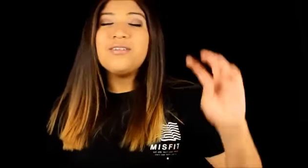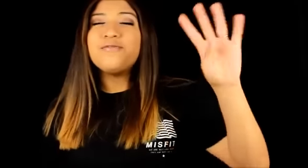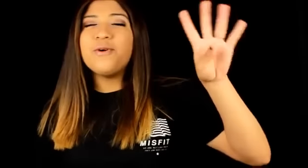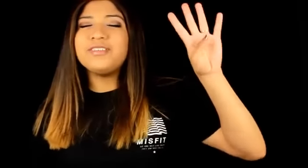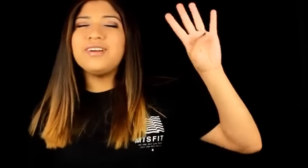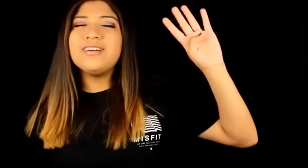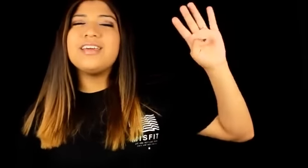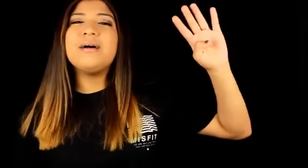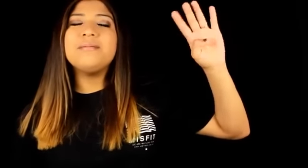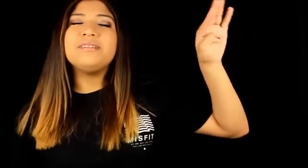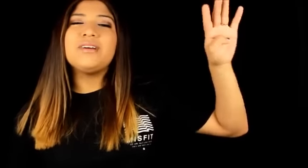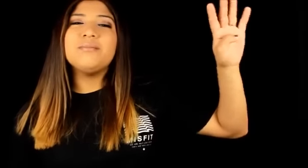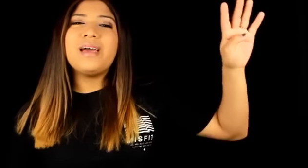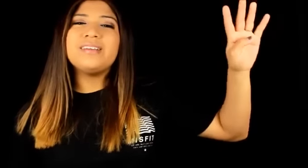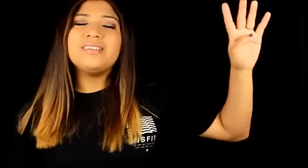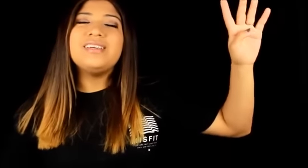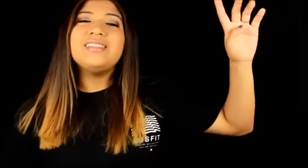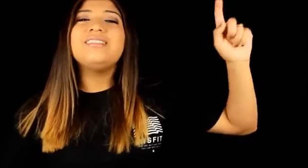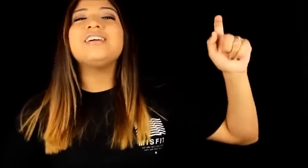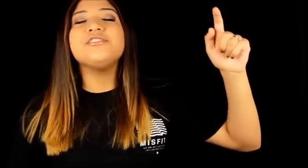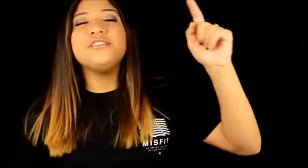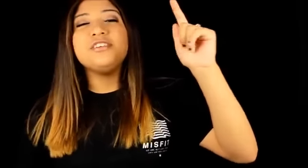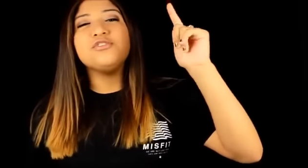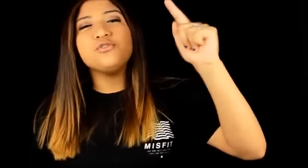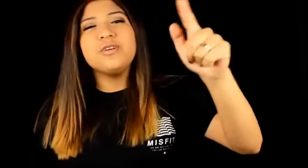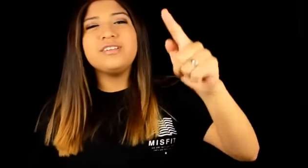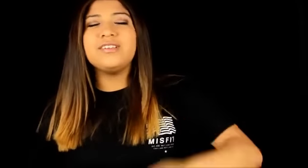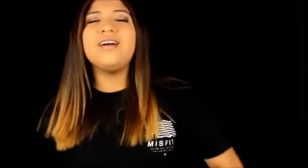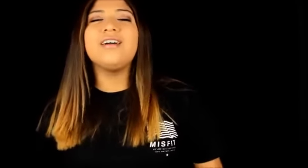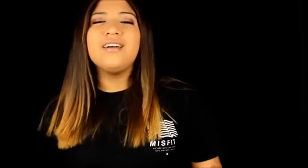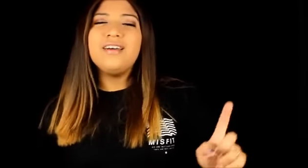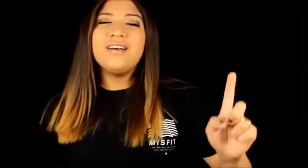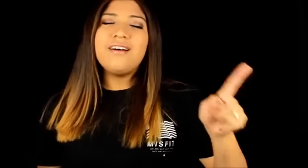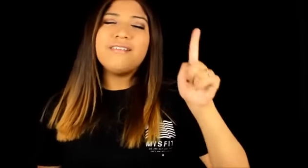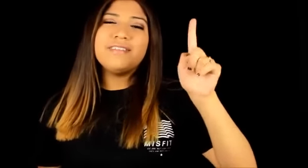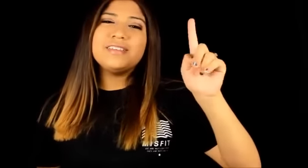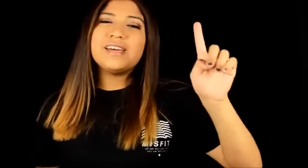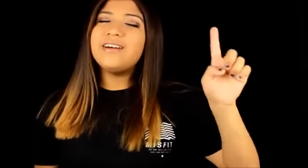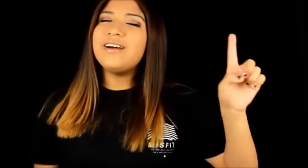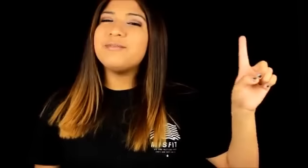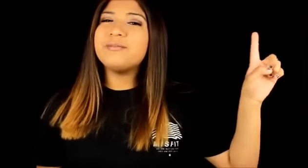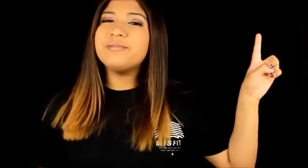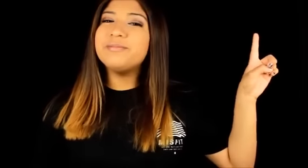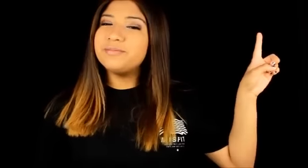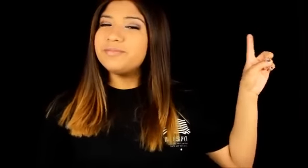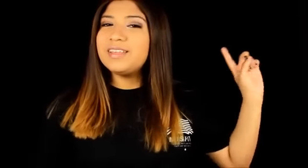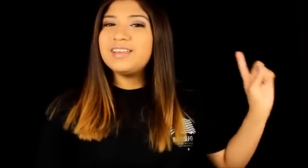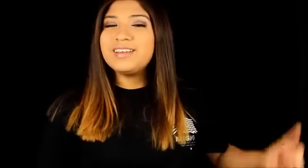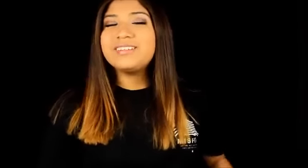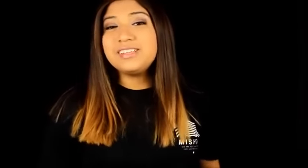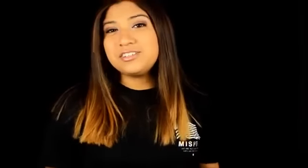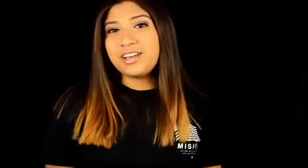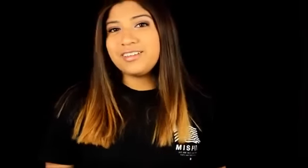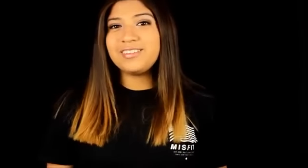so the fourth song on the album is called backseat this is actually the shortest song off the entire album if I checked